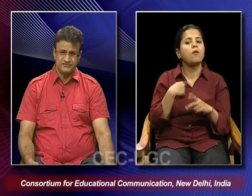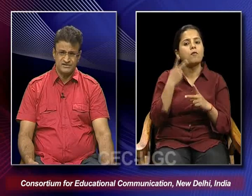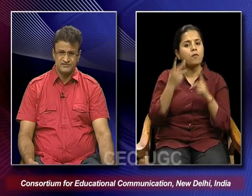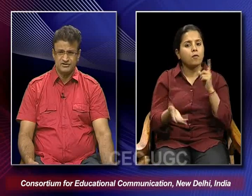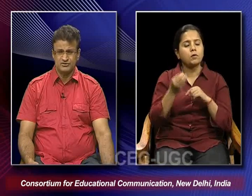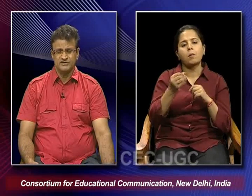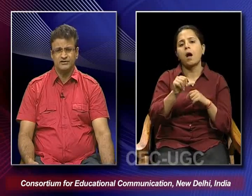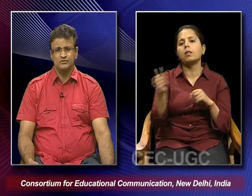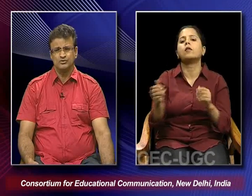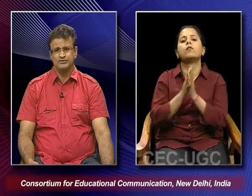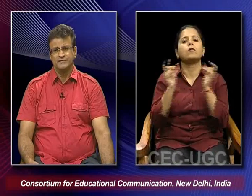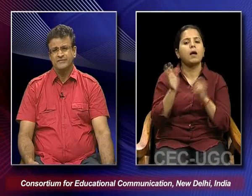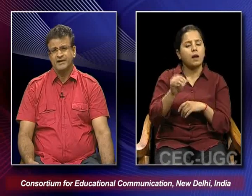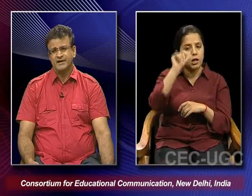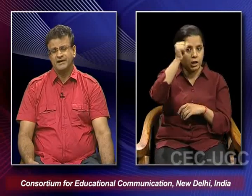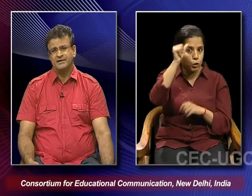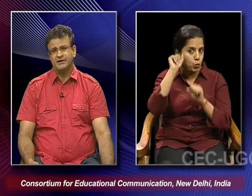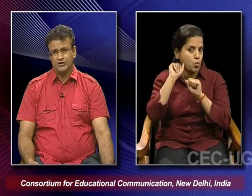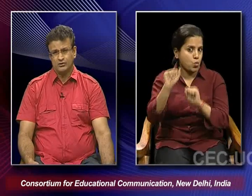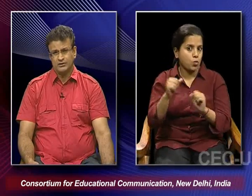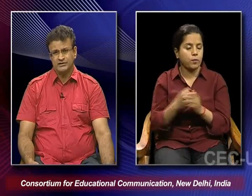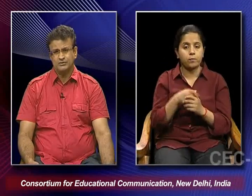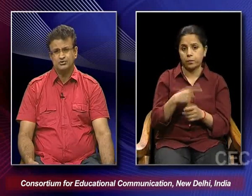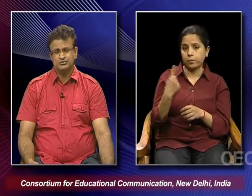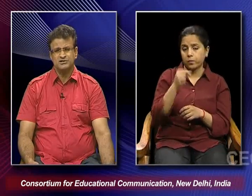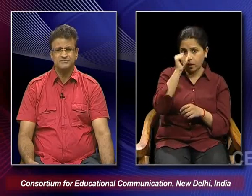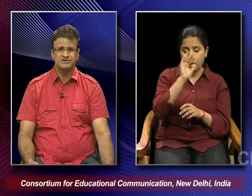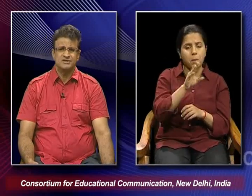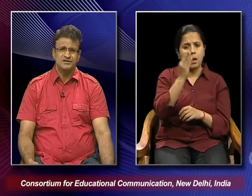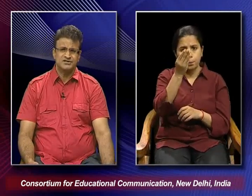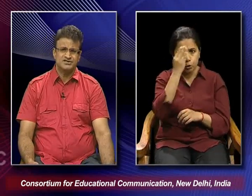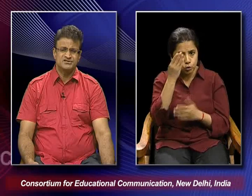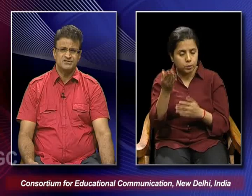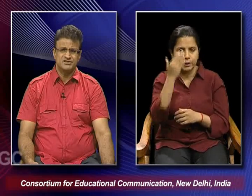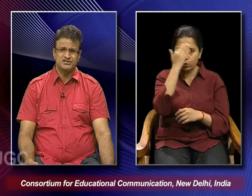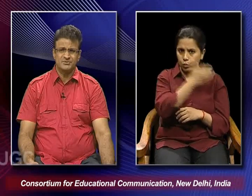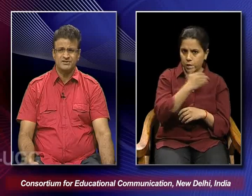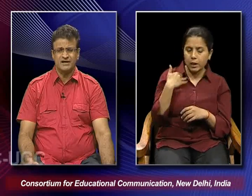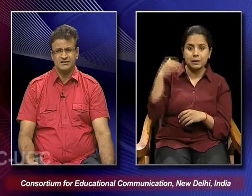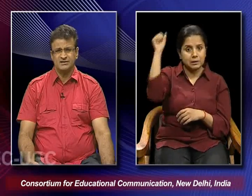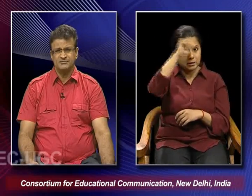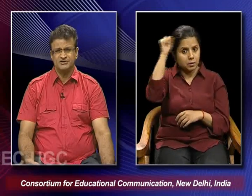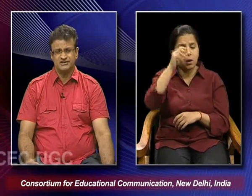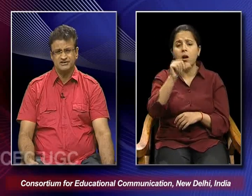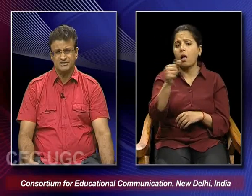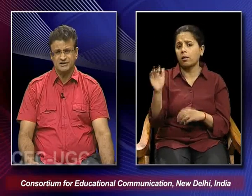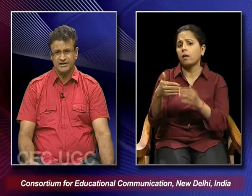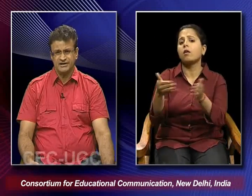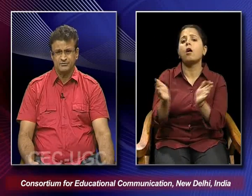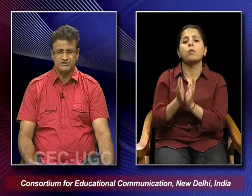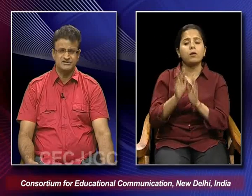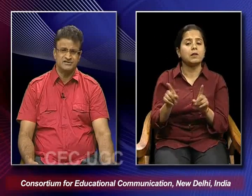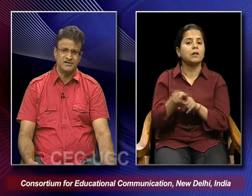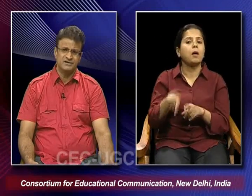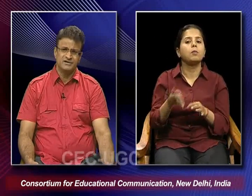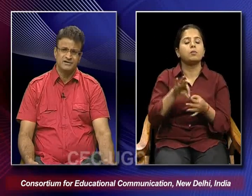there are other festivals of the Hindus and not only Hindus, Muslims, Christians and Sikhs, but there are other communities like